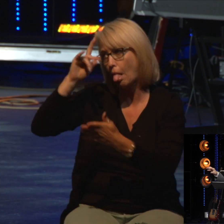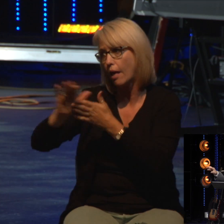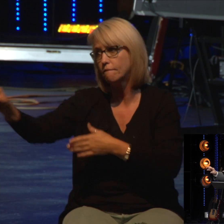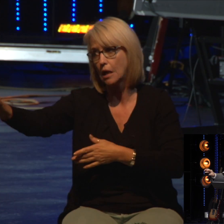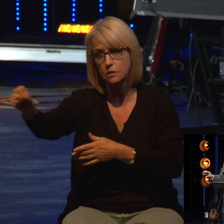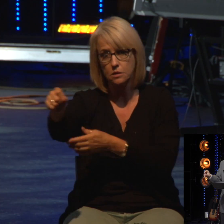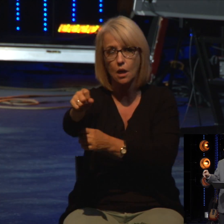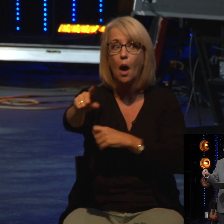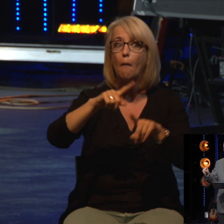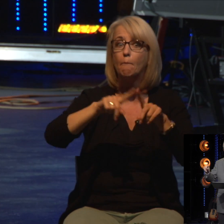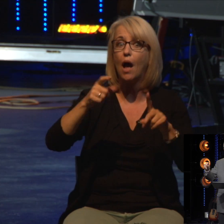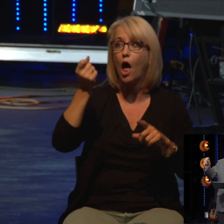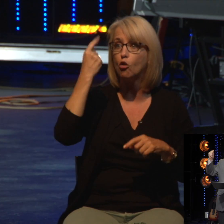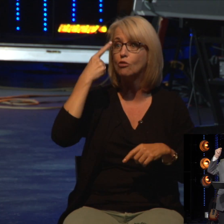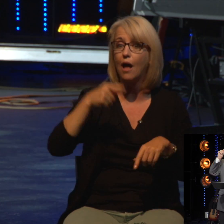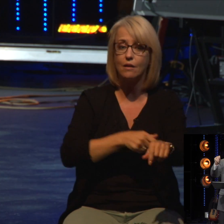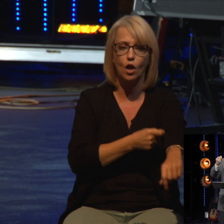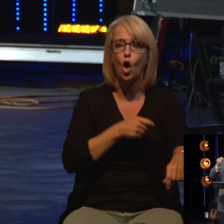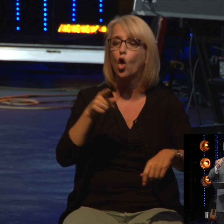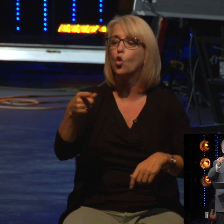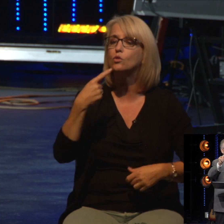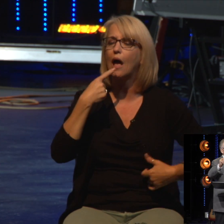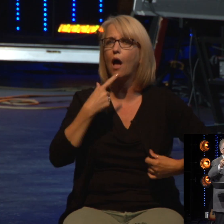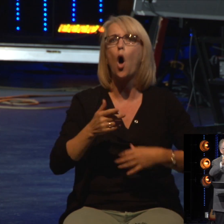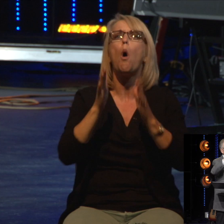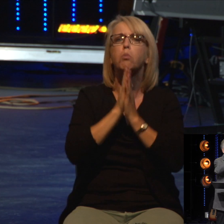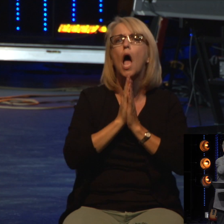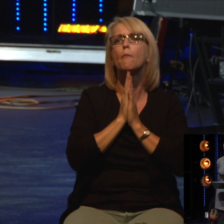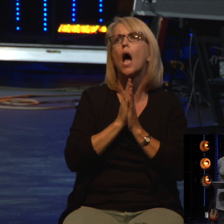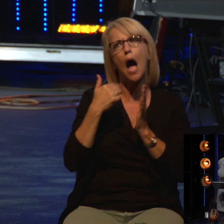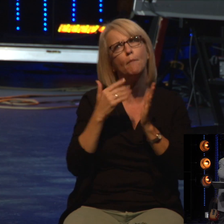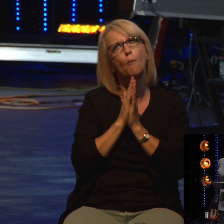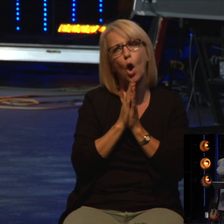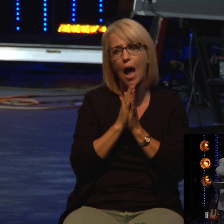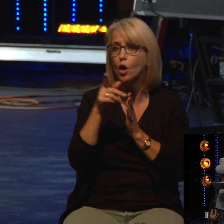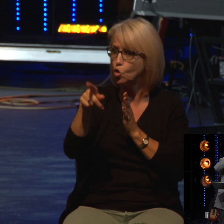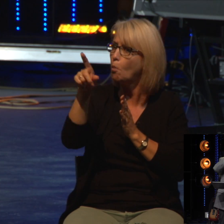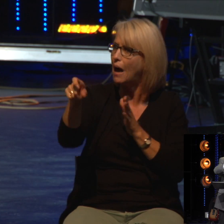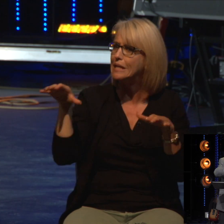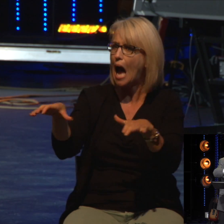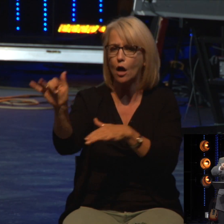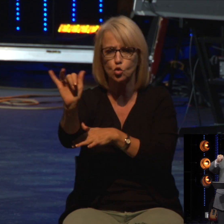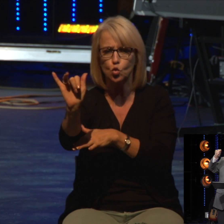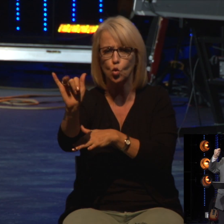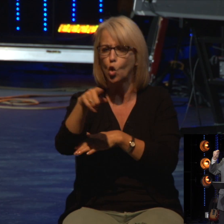know that prayer must never become a substitute for action any more than action should ever be a